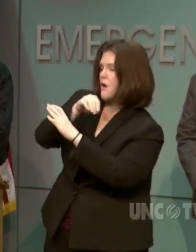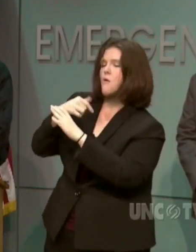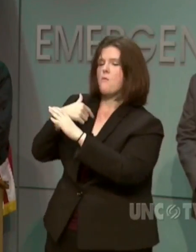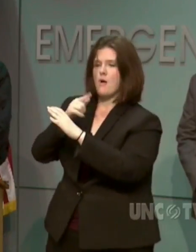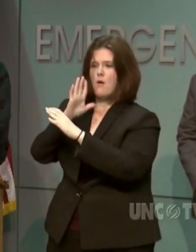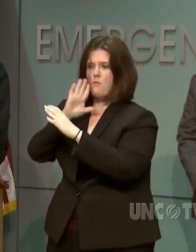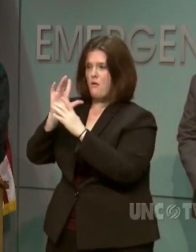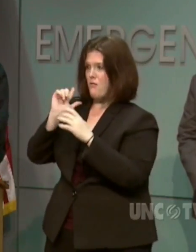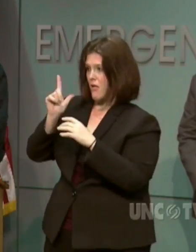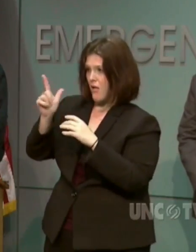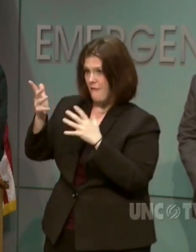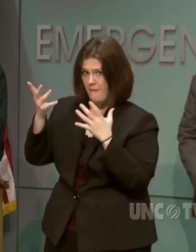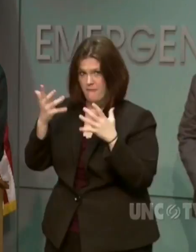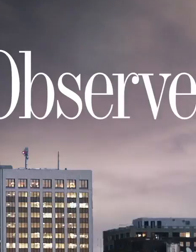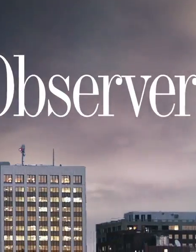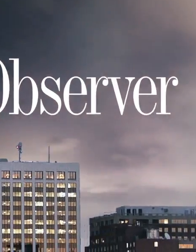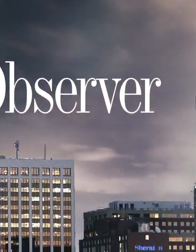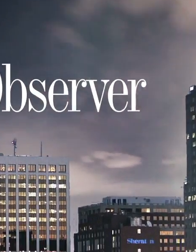back together.